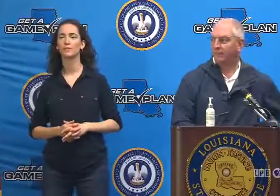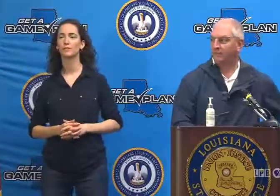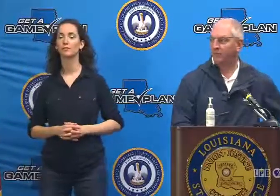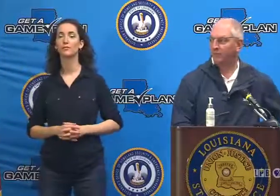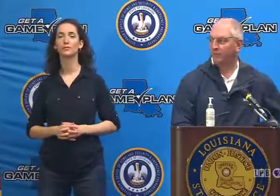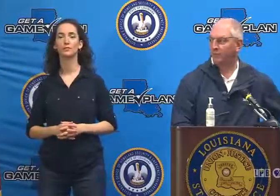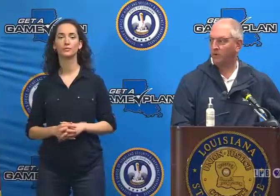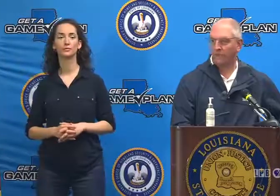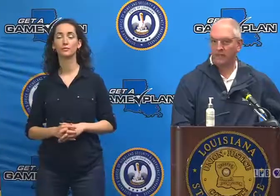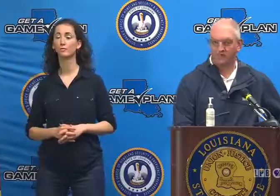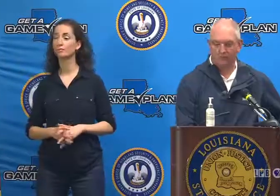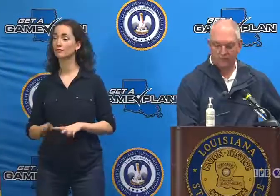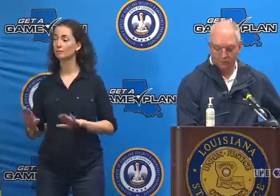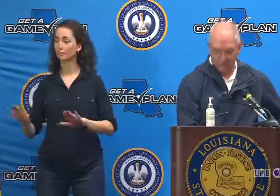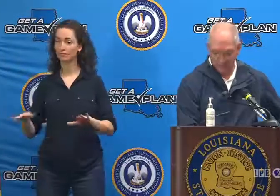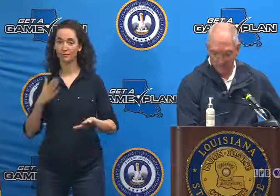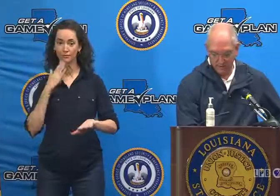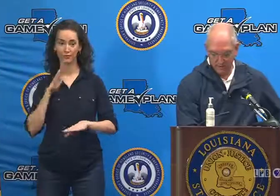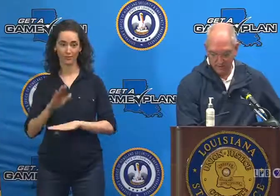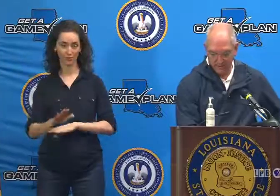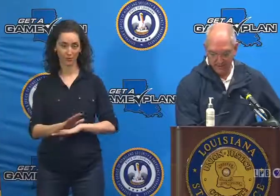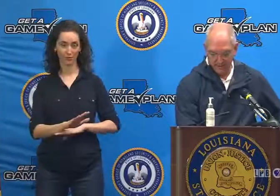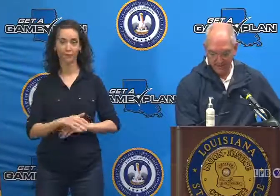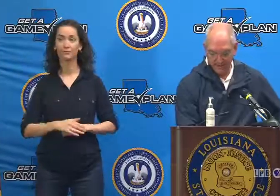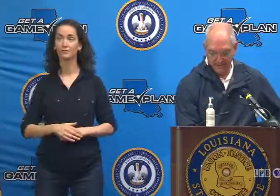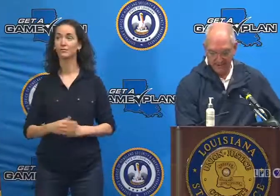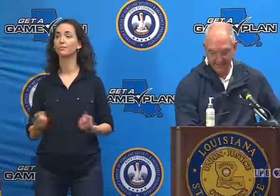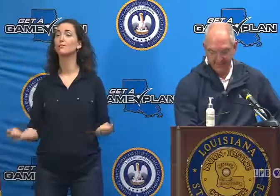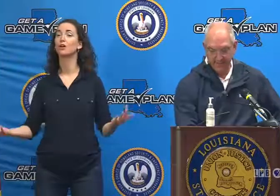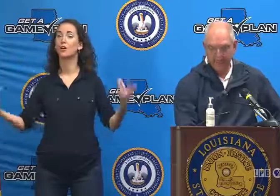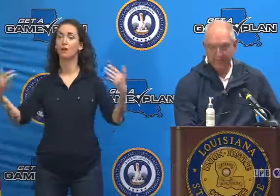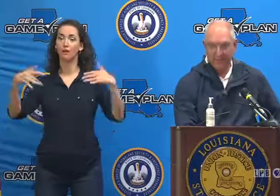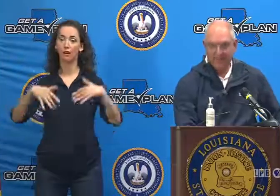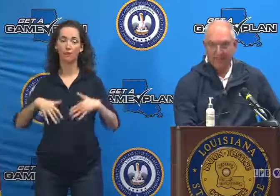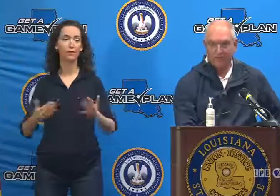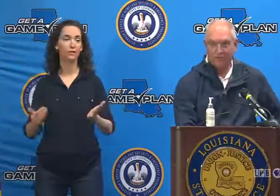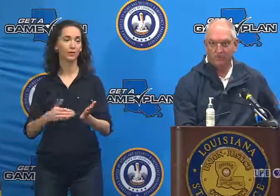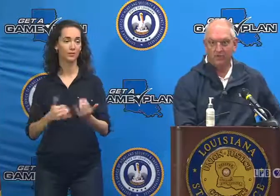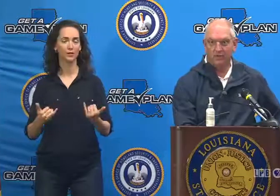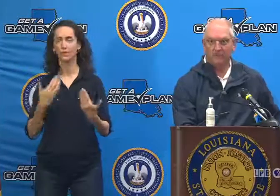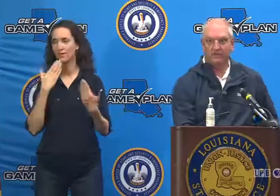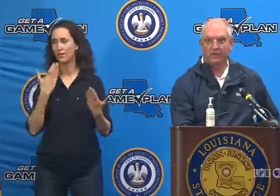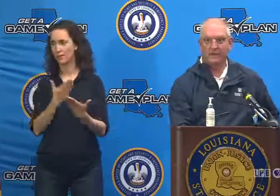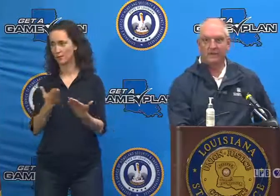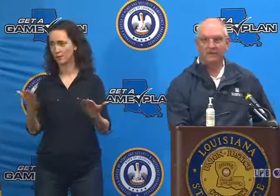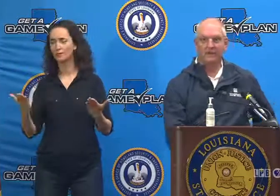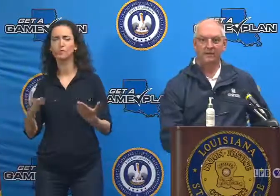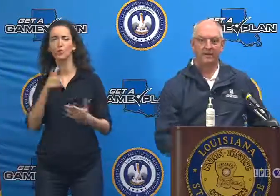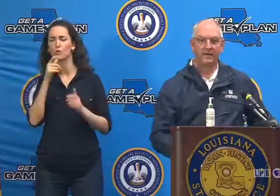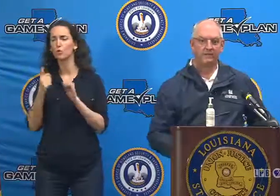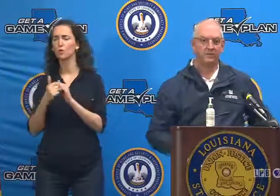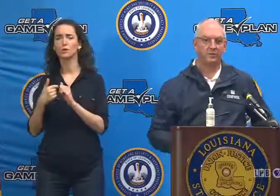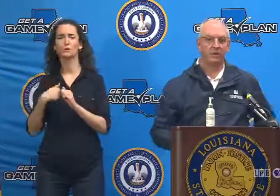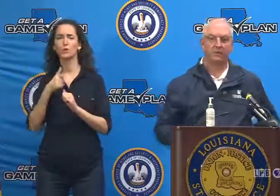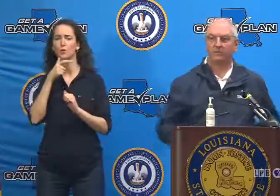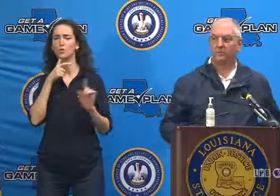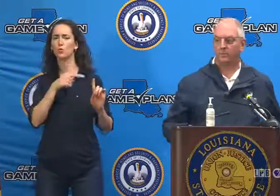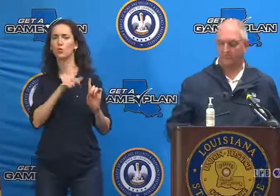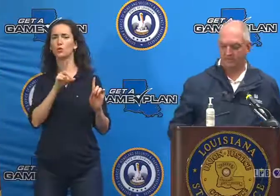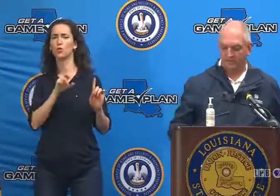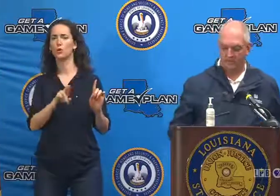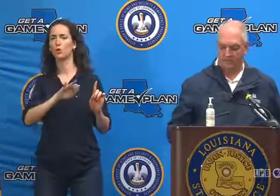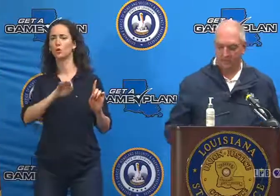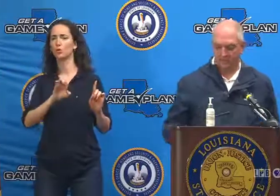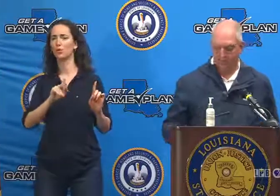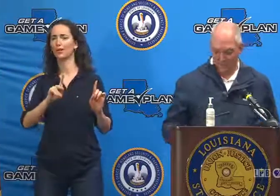Good afternoon, everyone, and thank you for being here today. I'm joined today by Dr. Joe Kanter of the